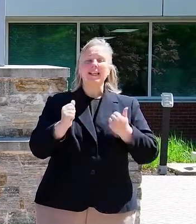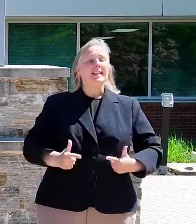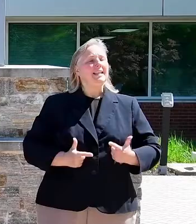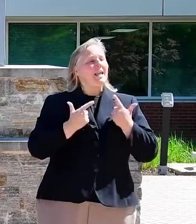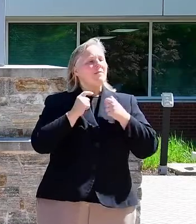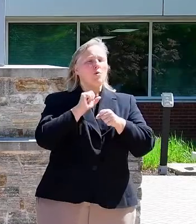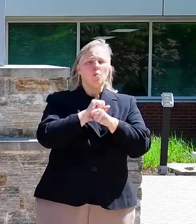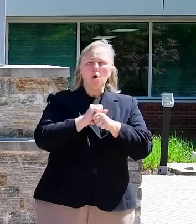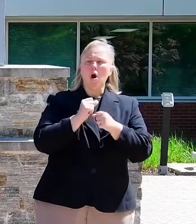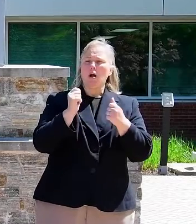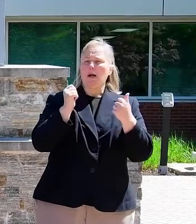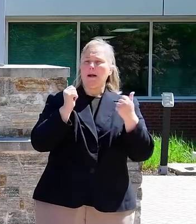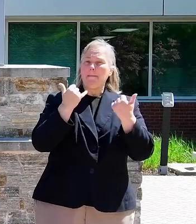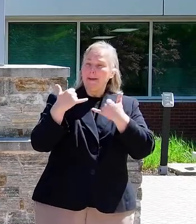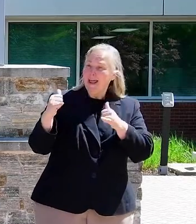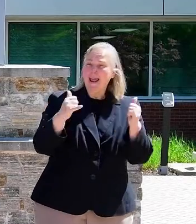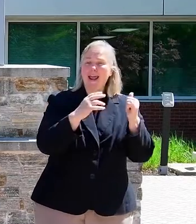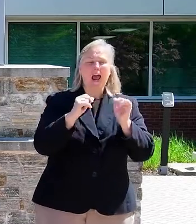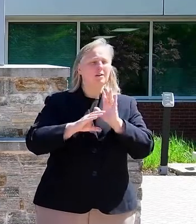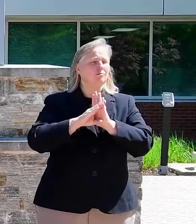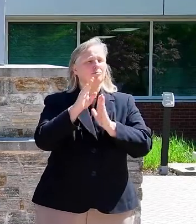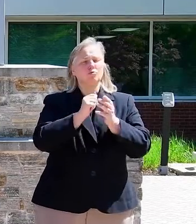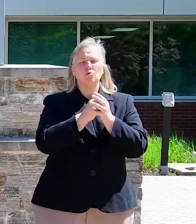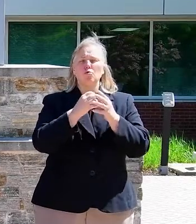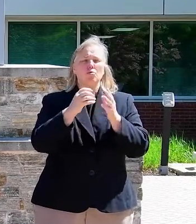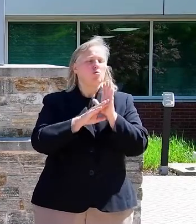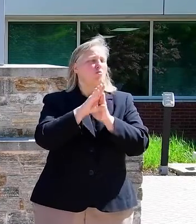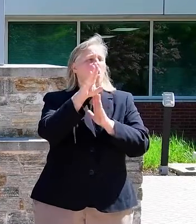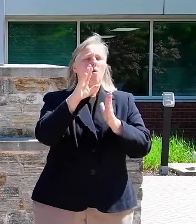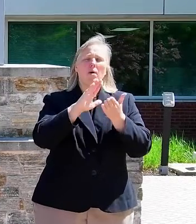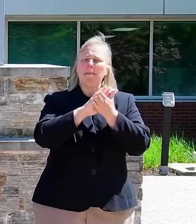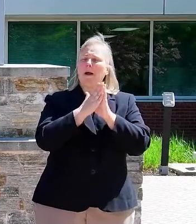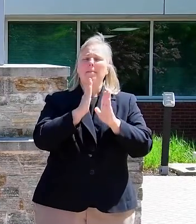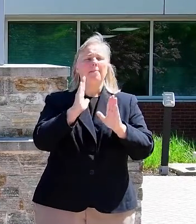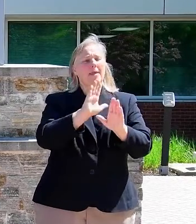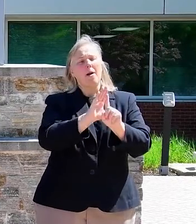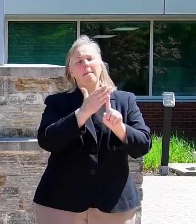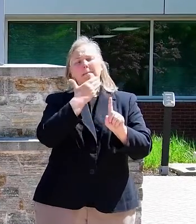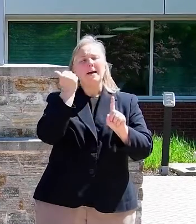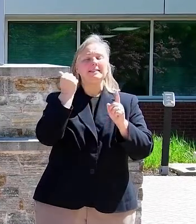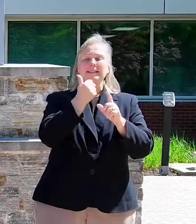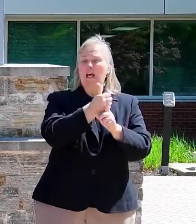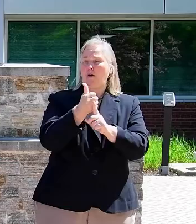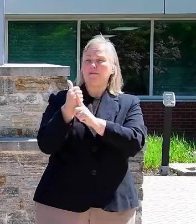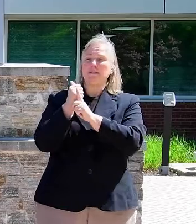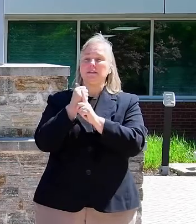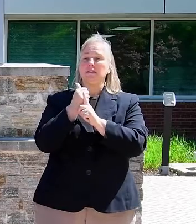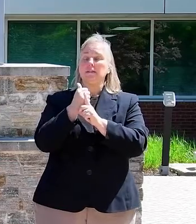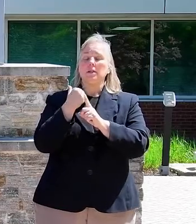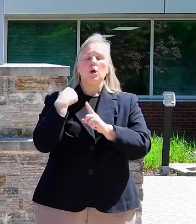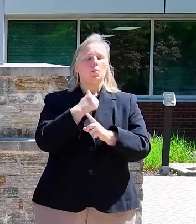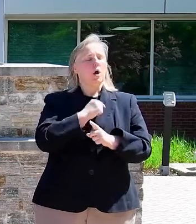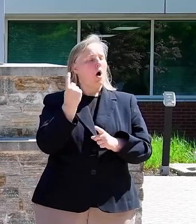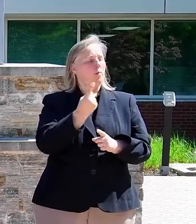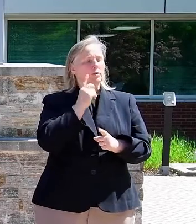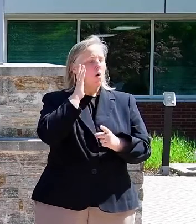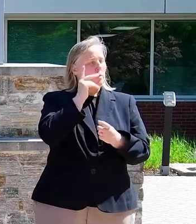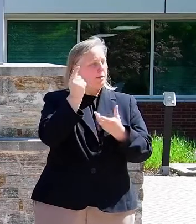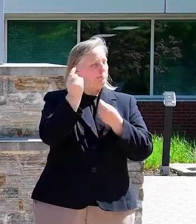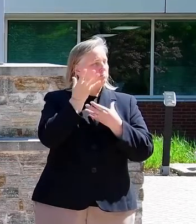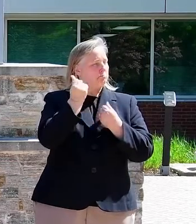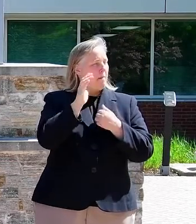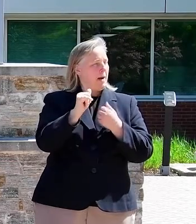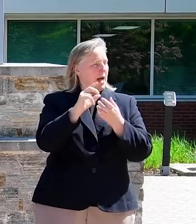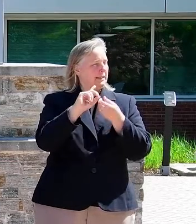play, and grow to become their very best selves. We will always be data-informed